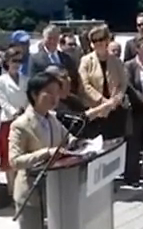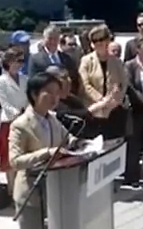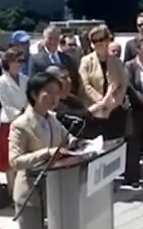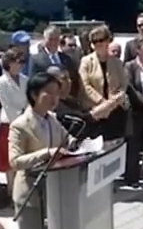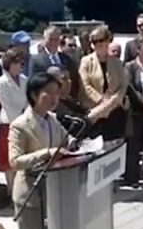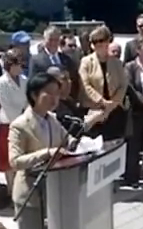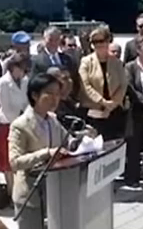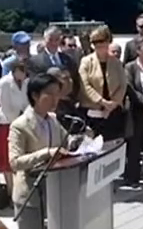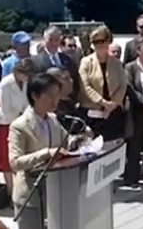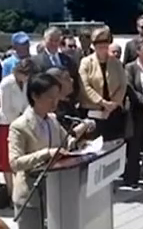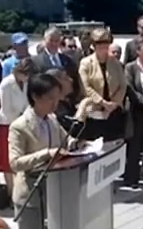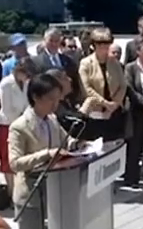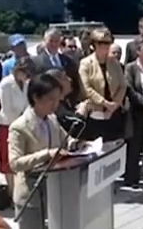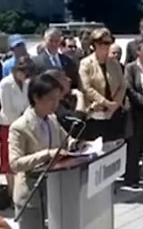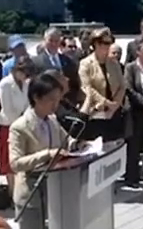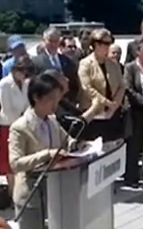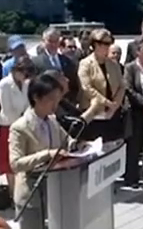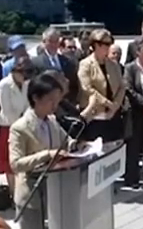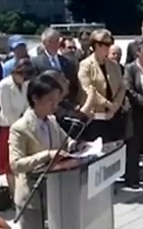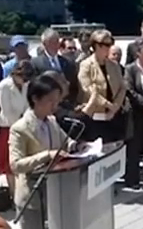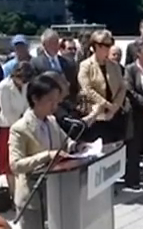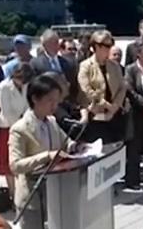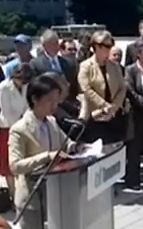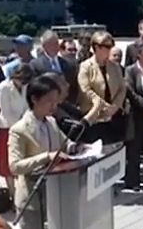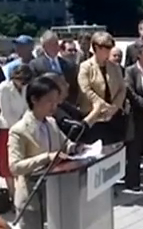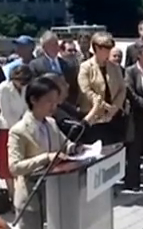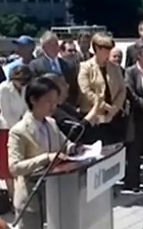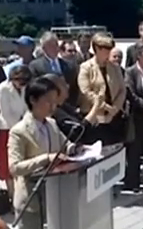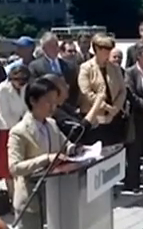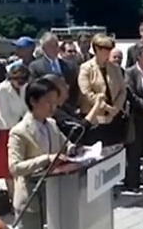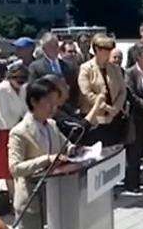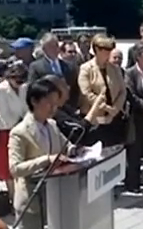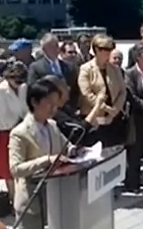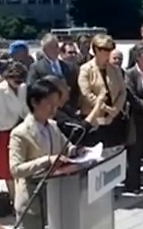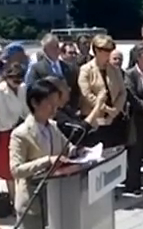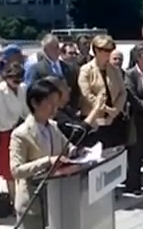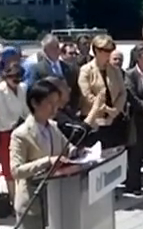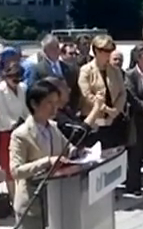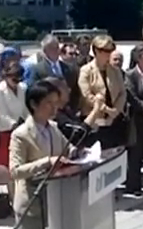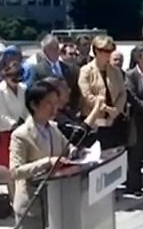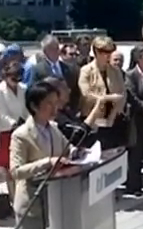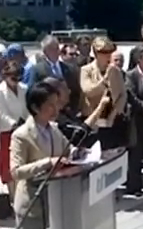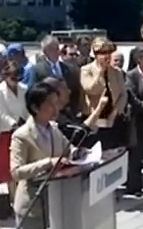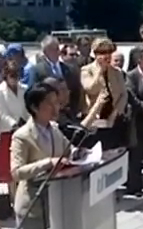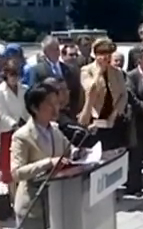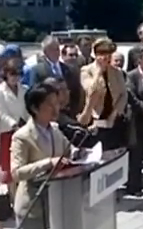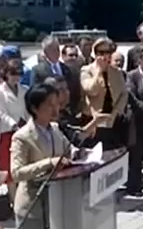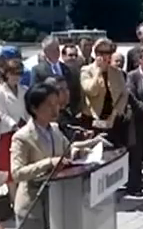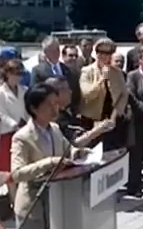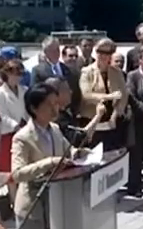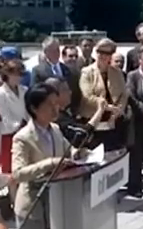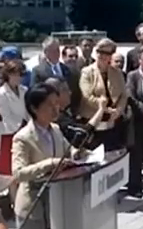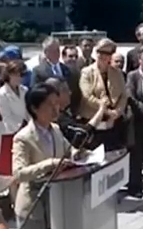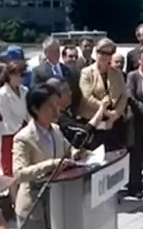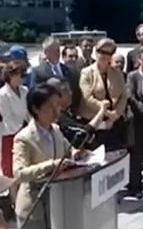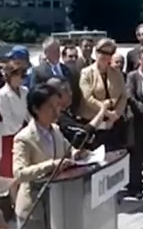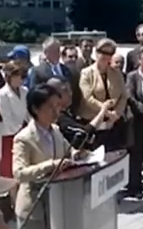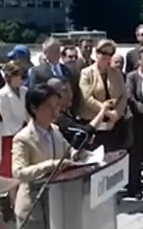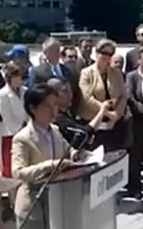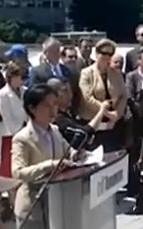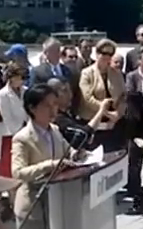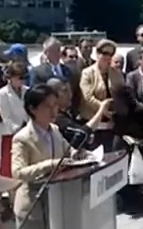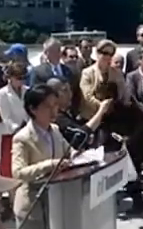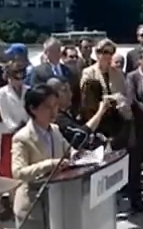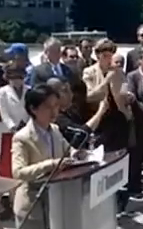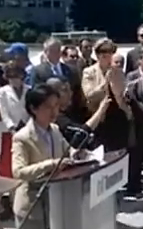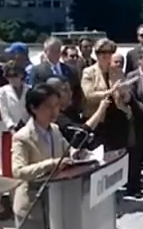This year's International Grand Marshal is Goran Malectic, and Pride Toronto will be speaking more